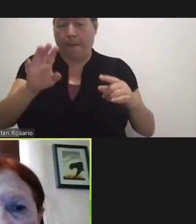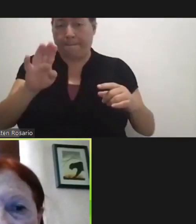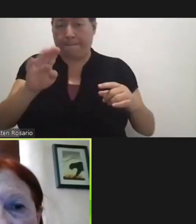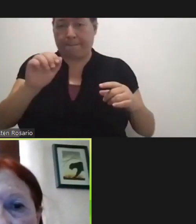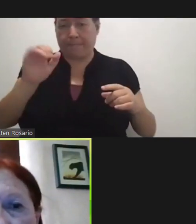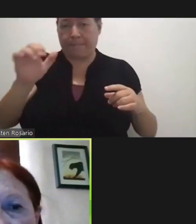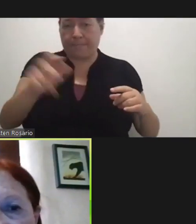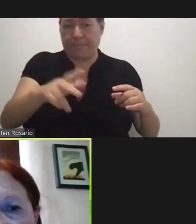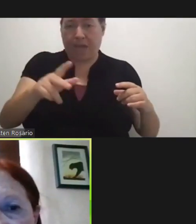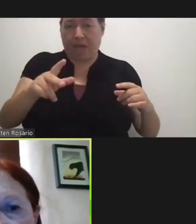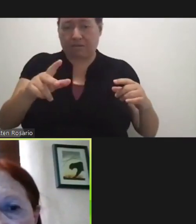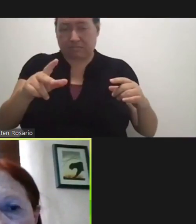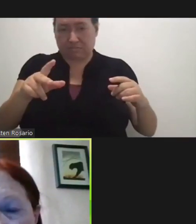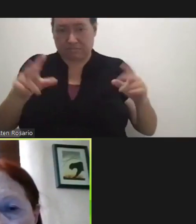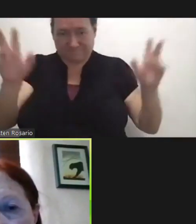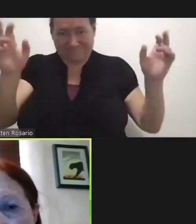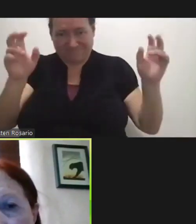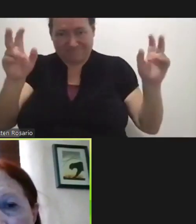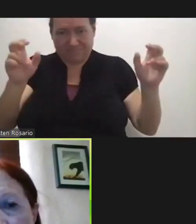Requiring Quarantine